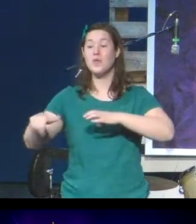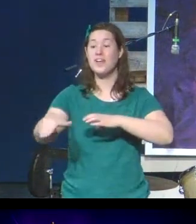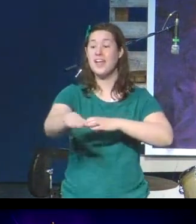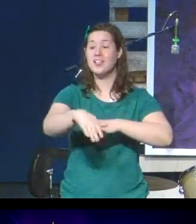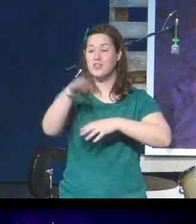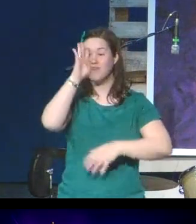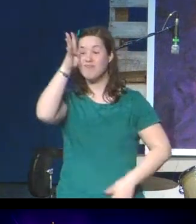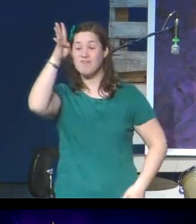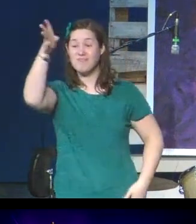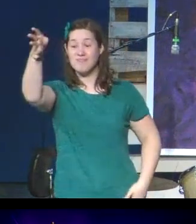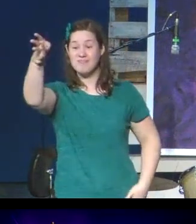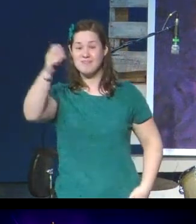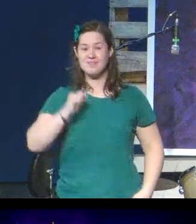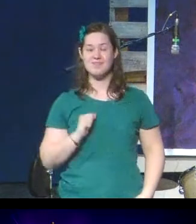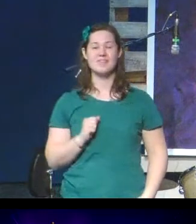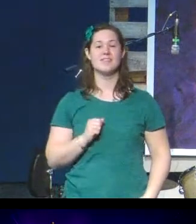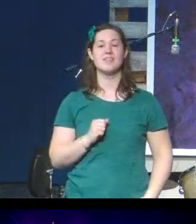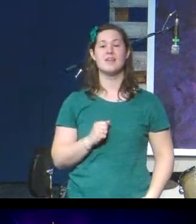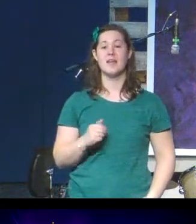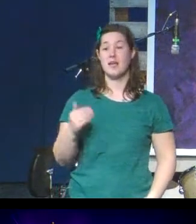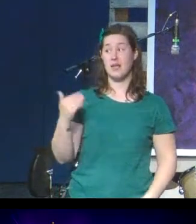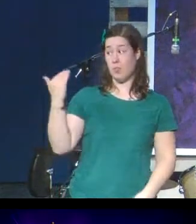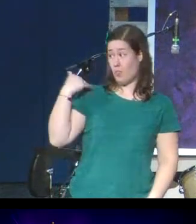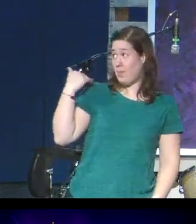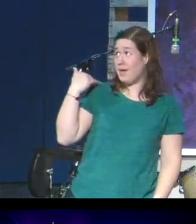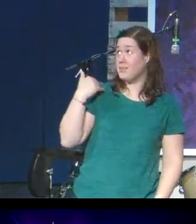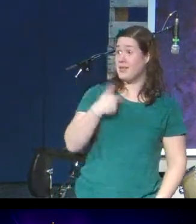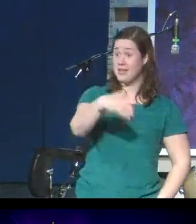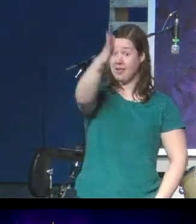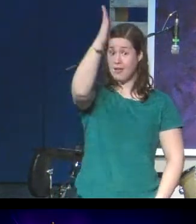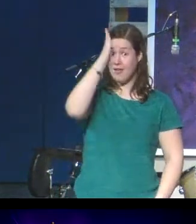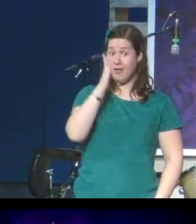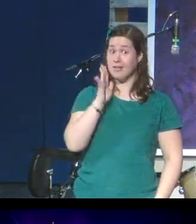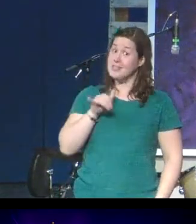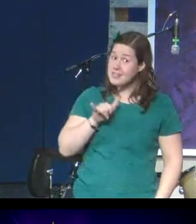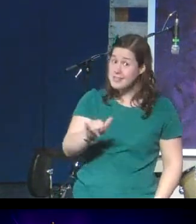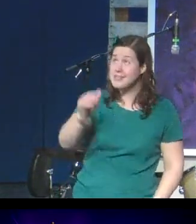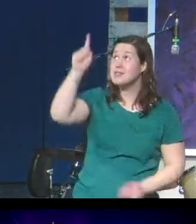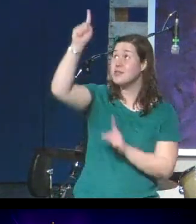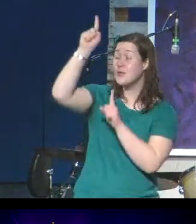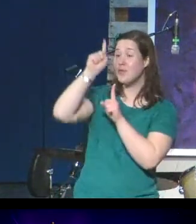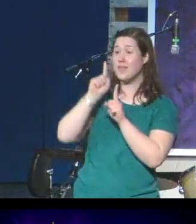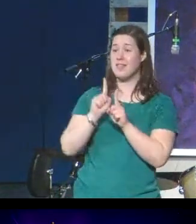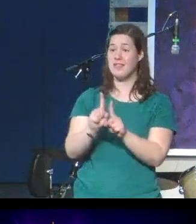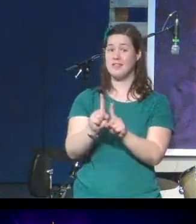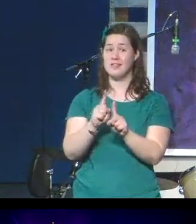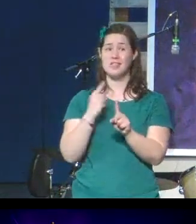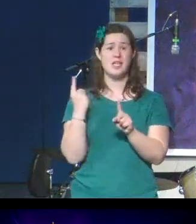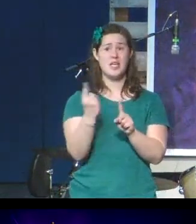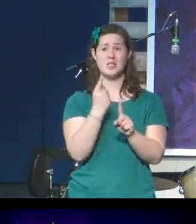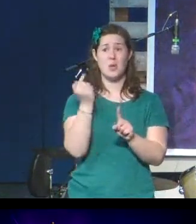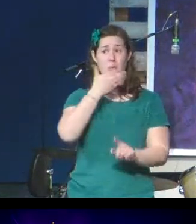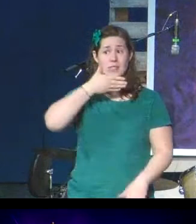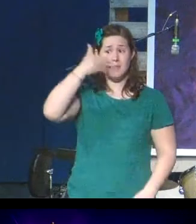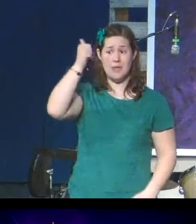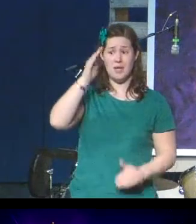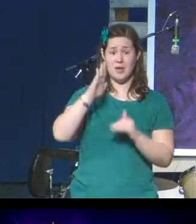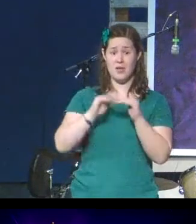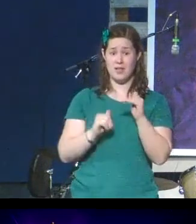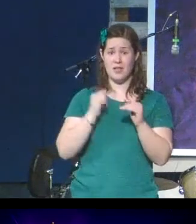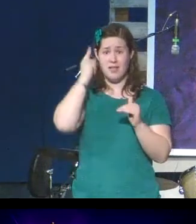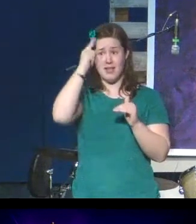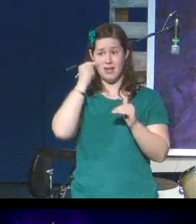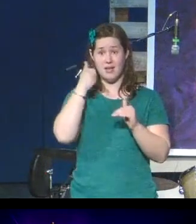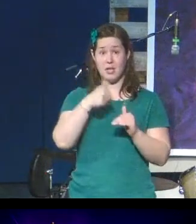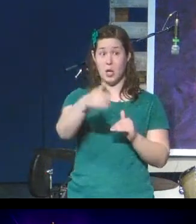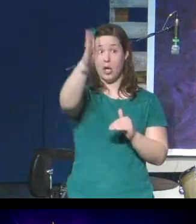And it reminded me that God still with us is always better than thinking God was